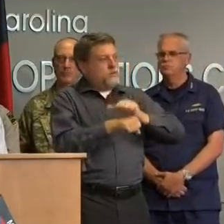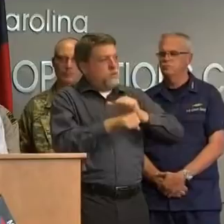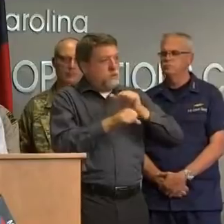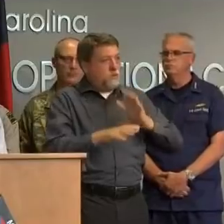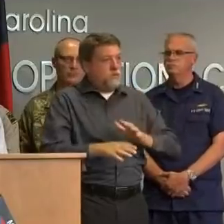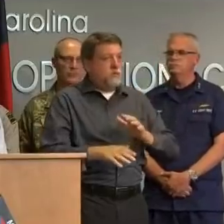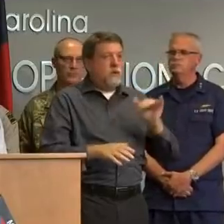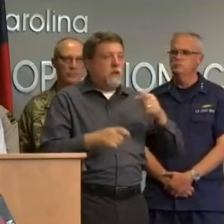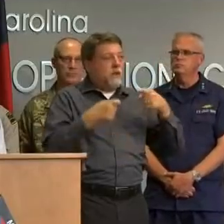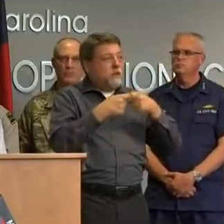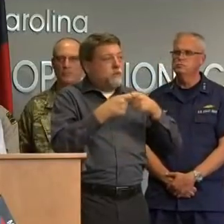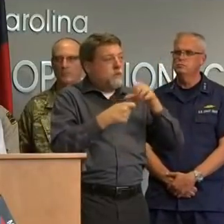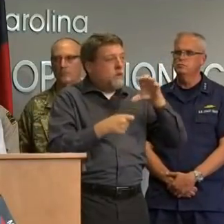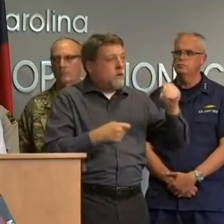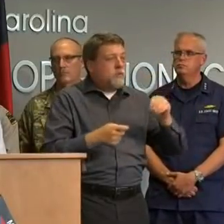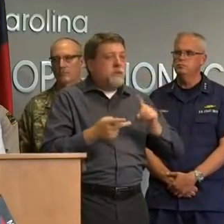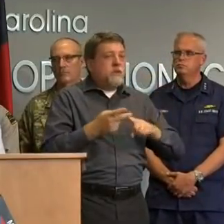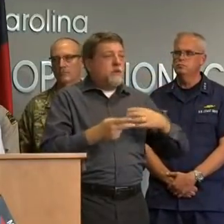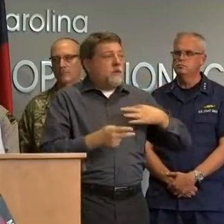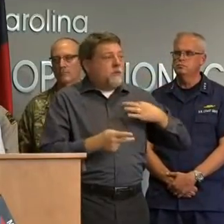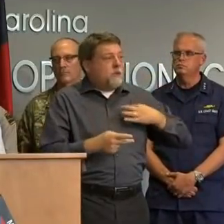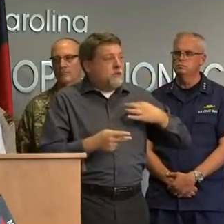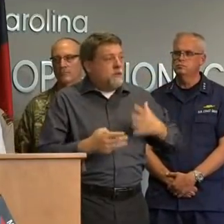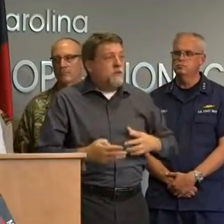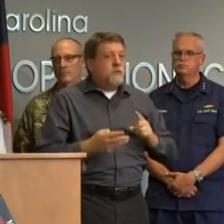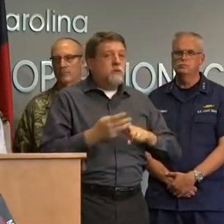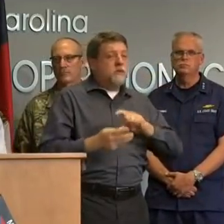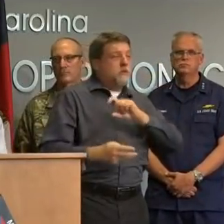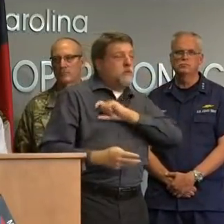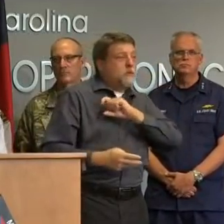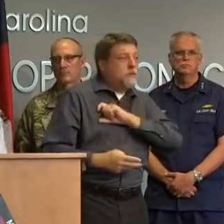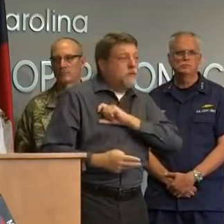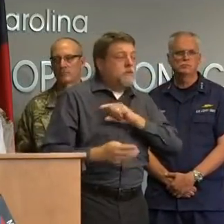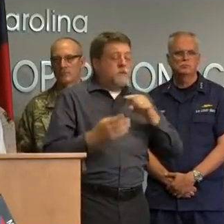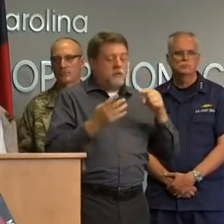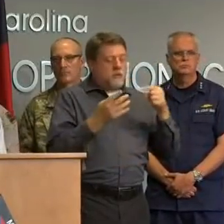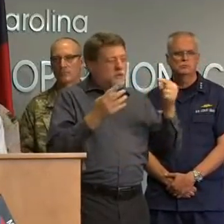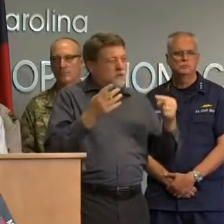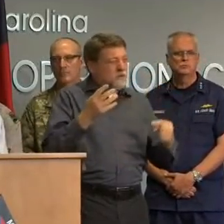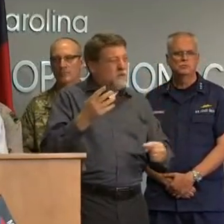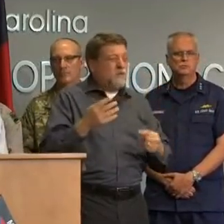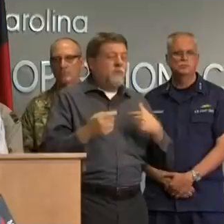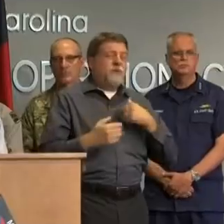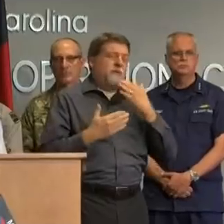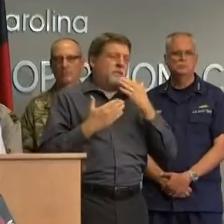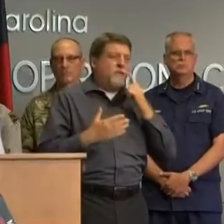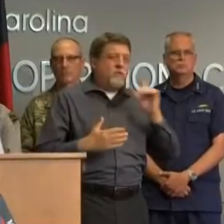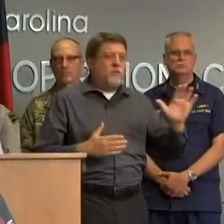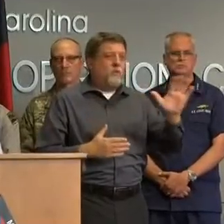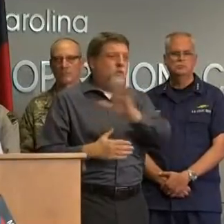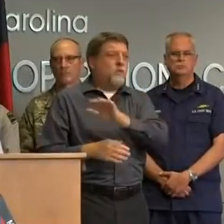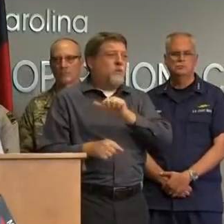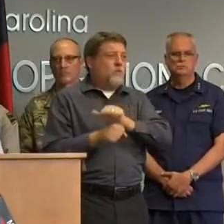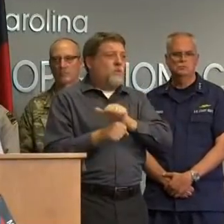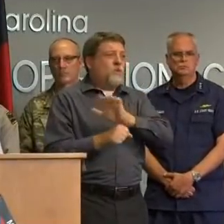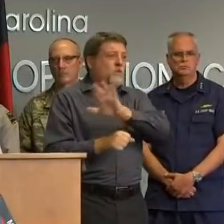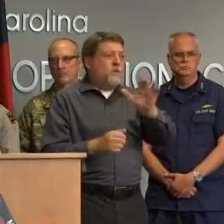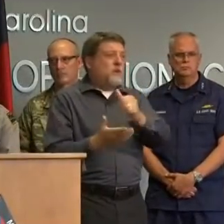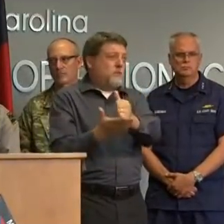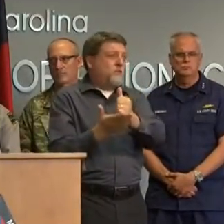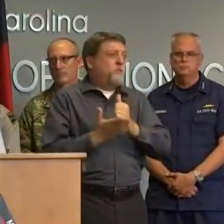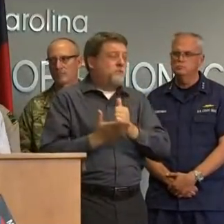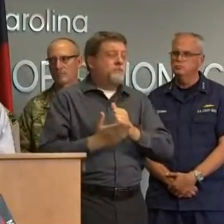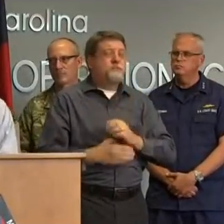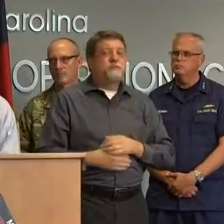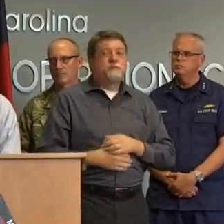today helping out fellow north carolinians we are deeply grateful for the work and the help that you are providing and